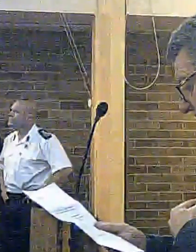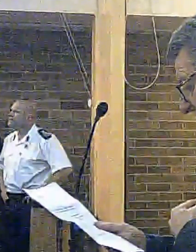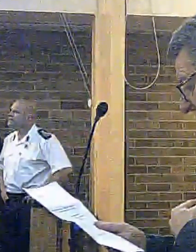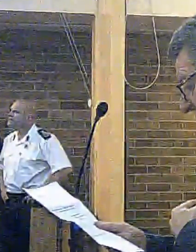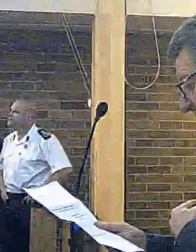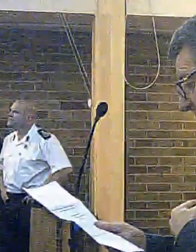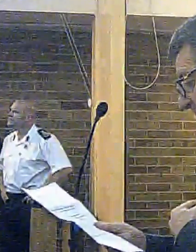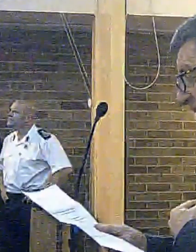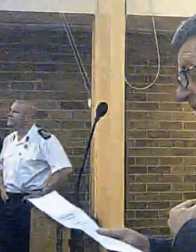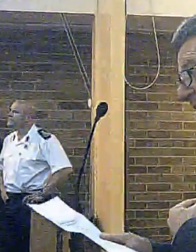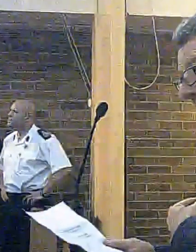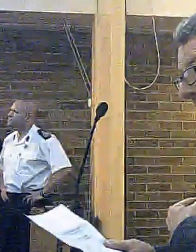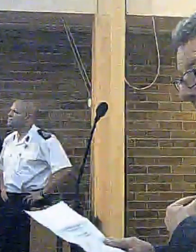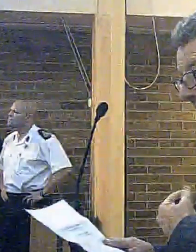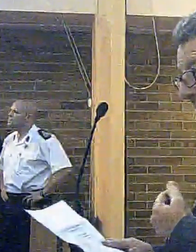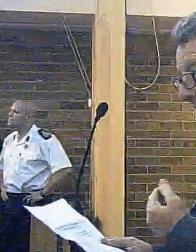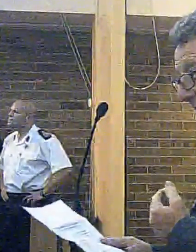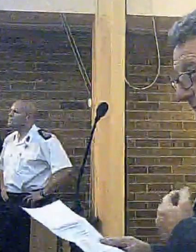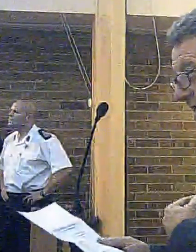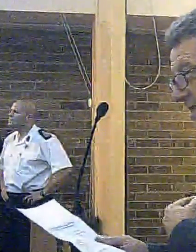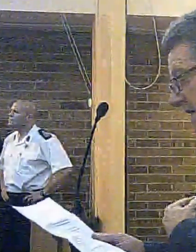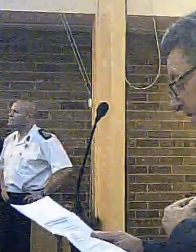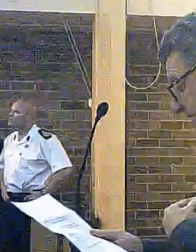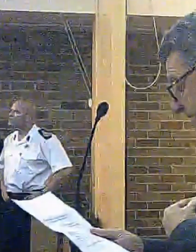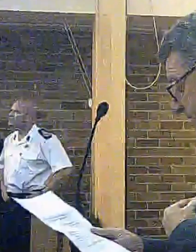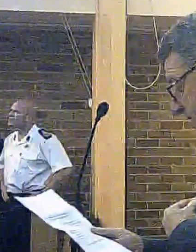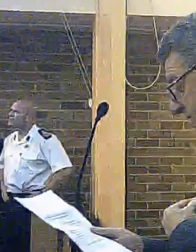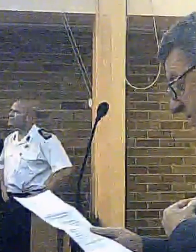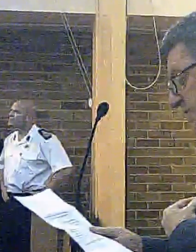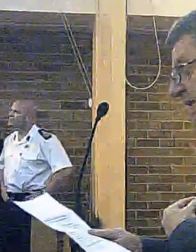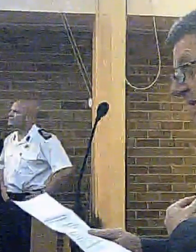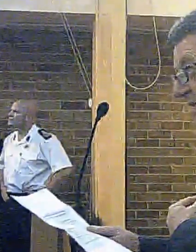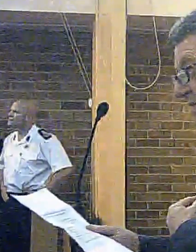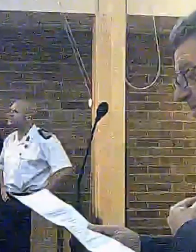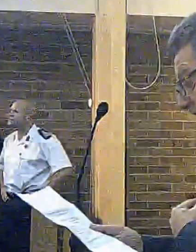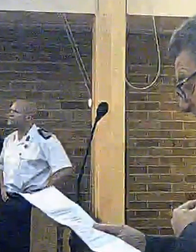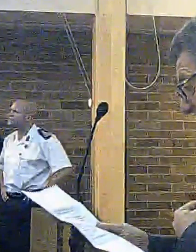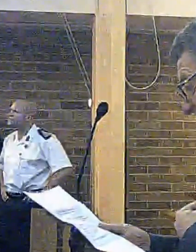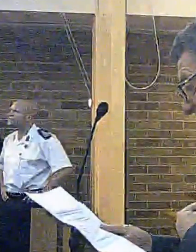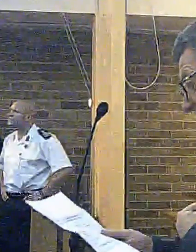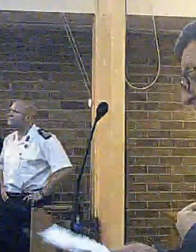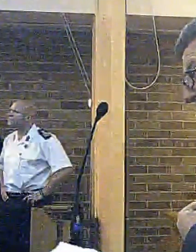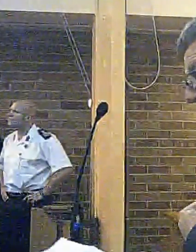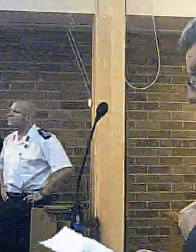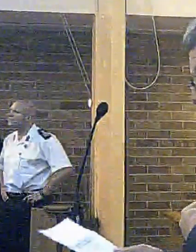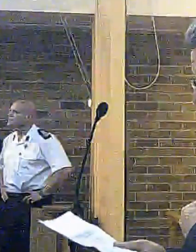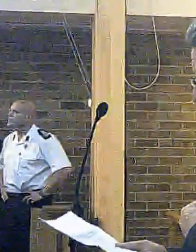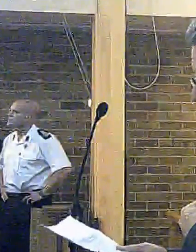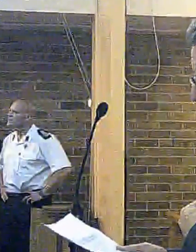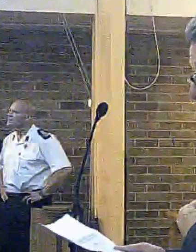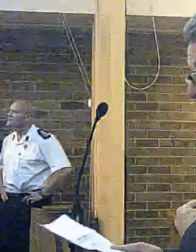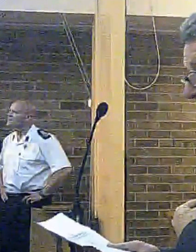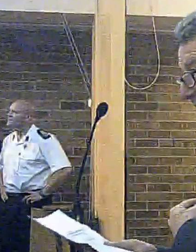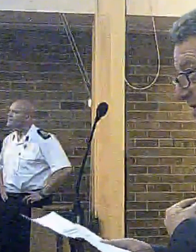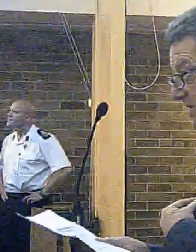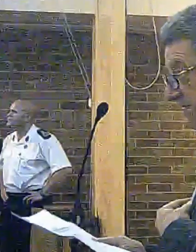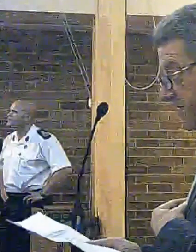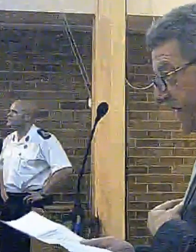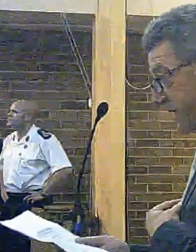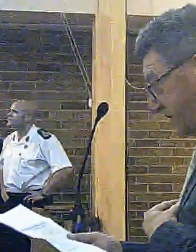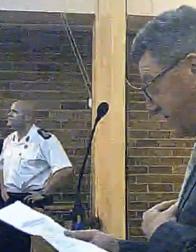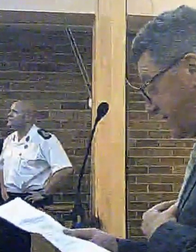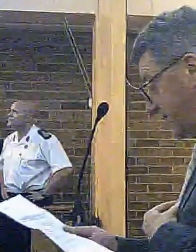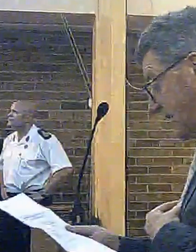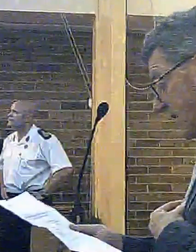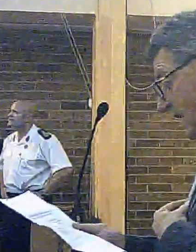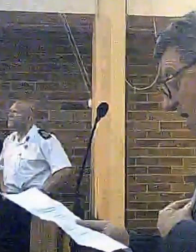Greensby fire station. Just to make it clear, this is not a planning consultation, but a consultation about changes in